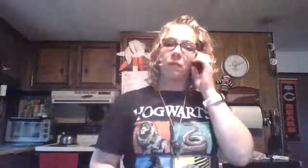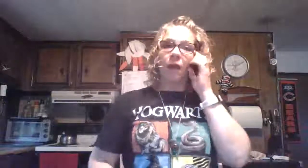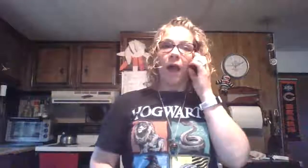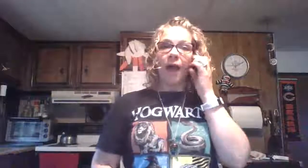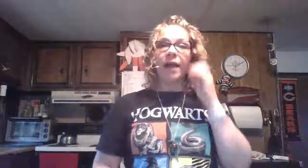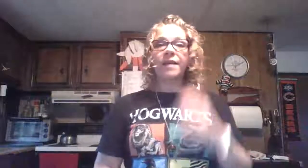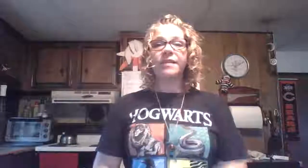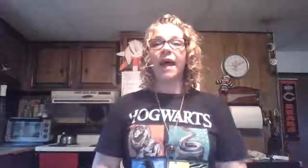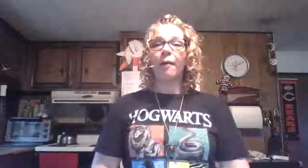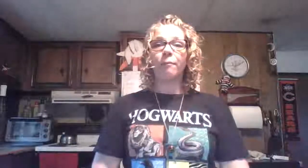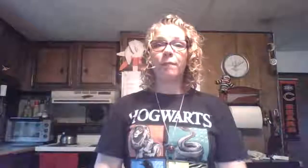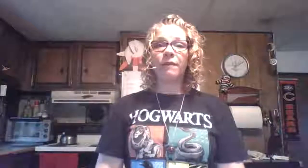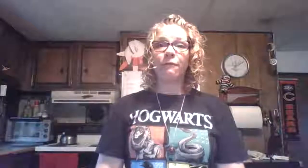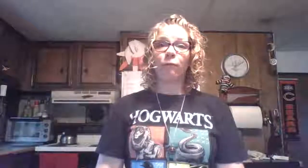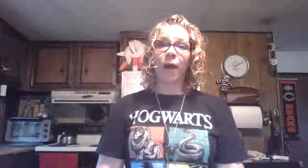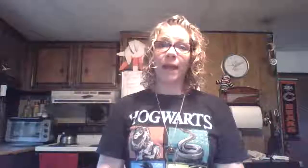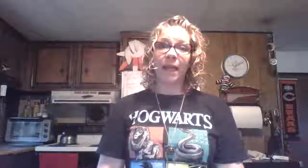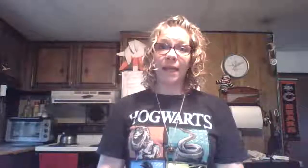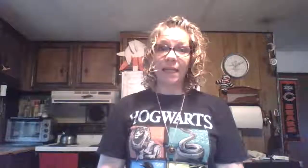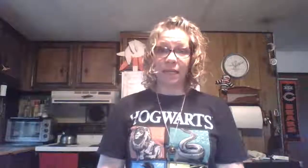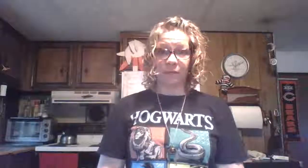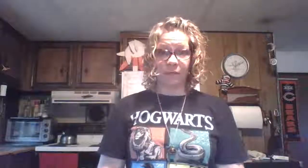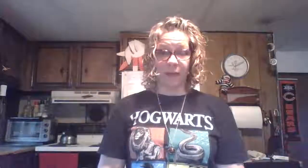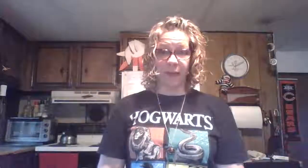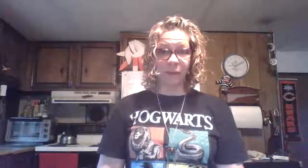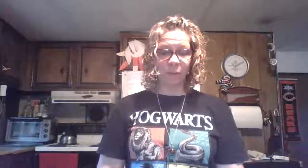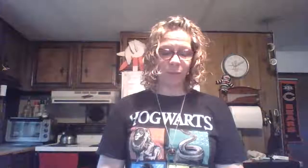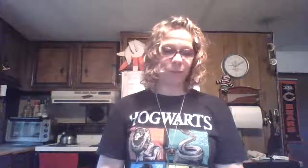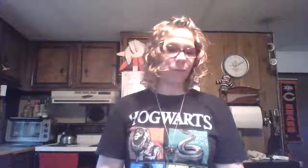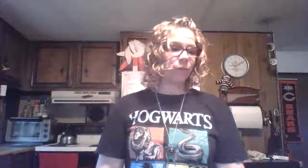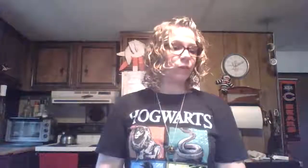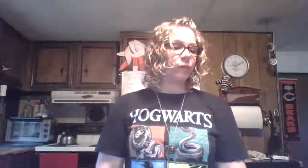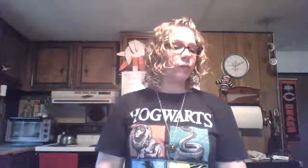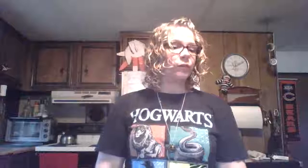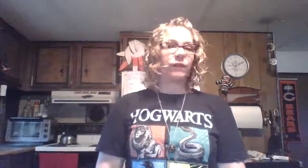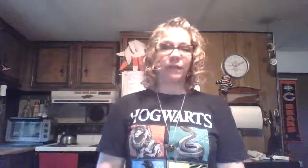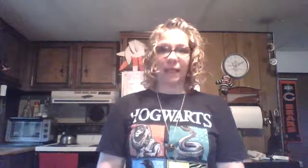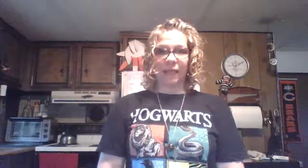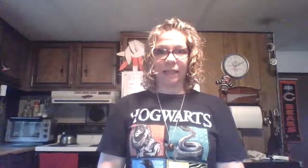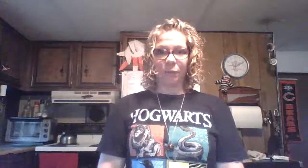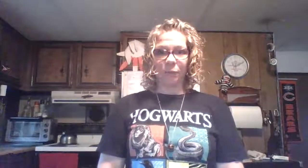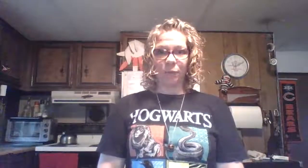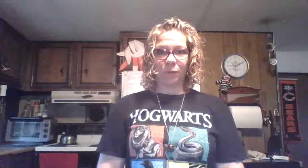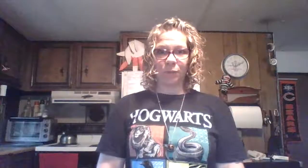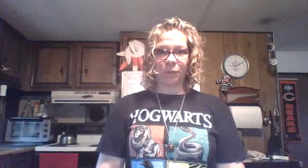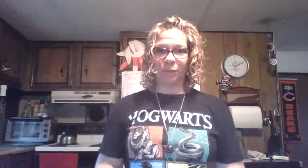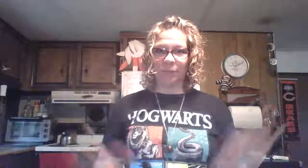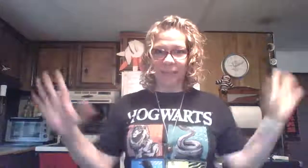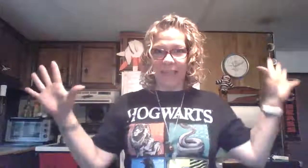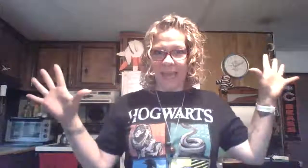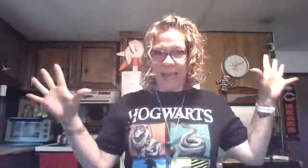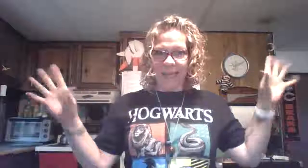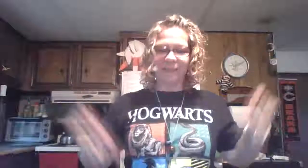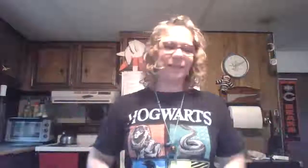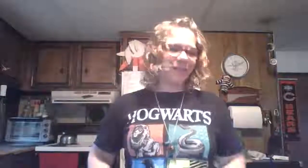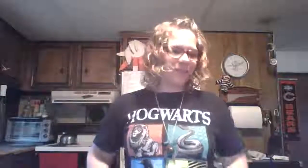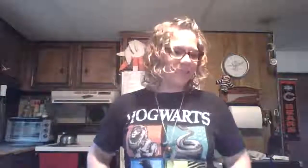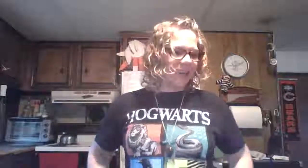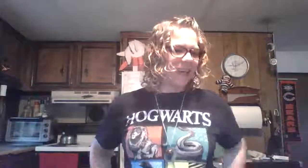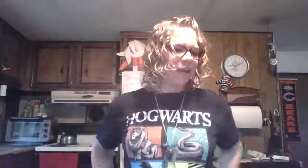Hi guys, happy Friday evening. Date night. Yay! Date night